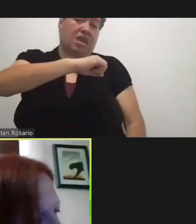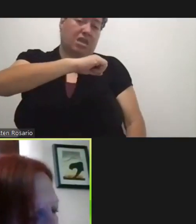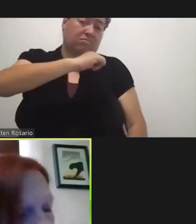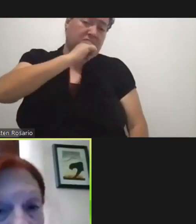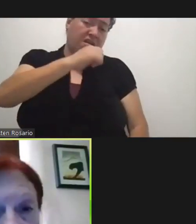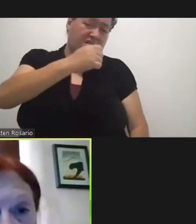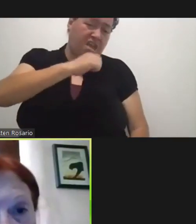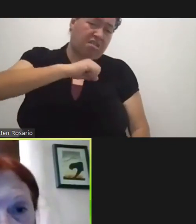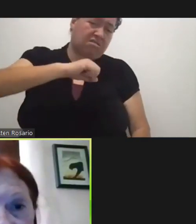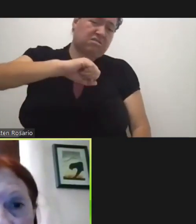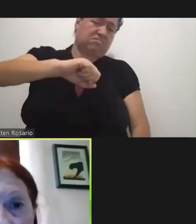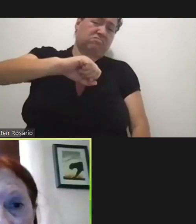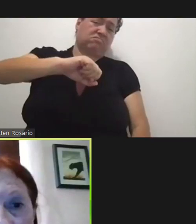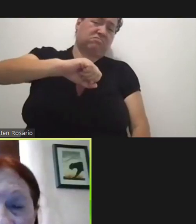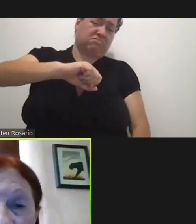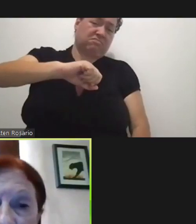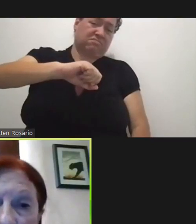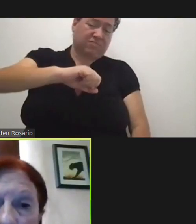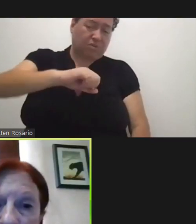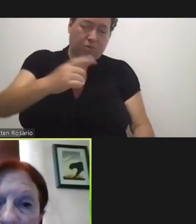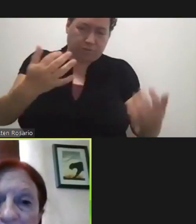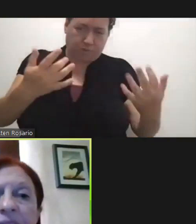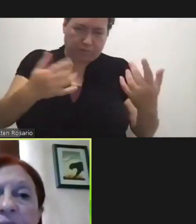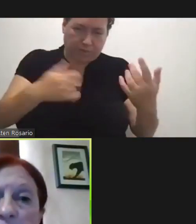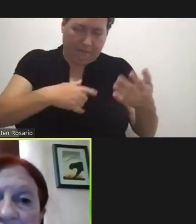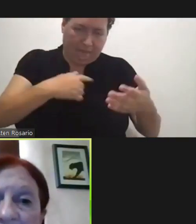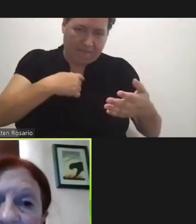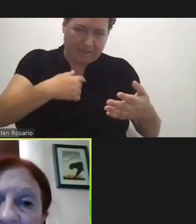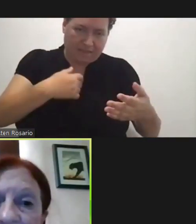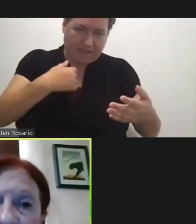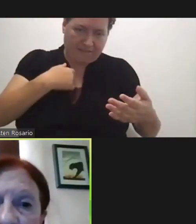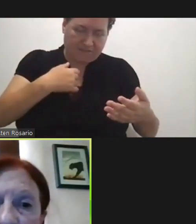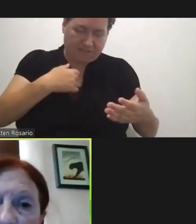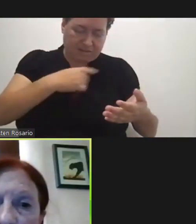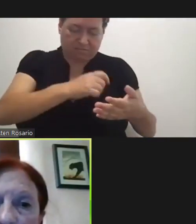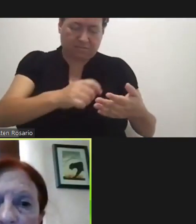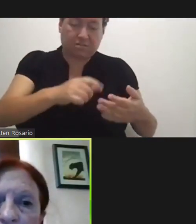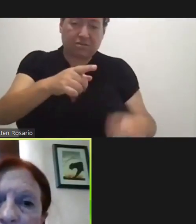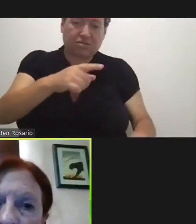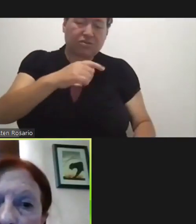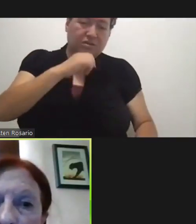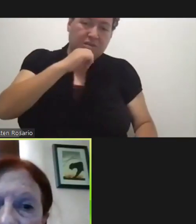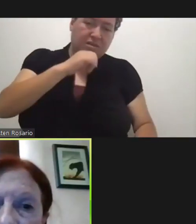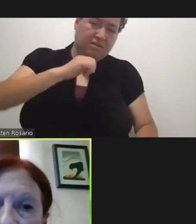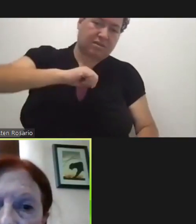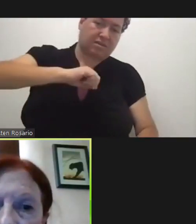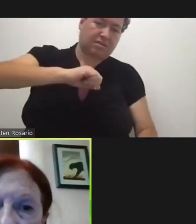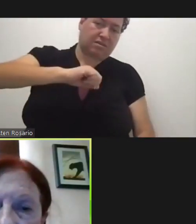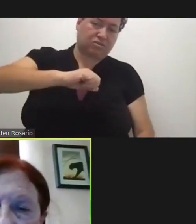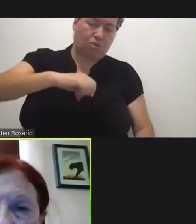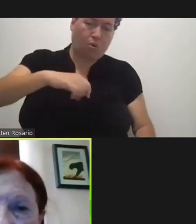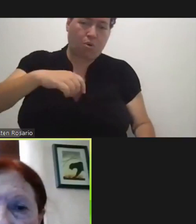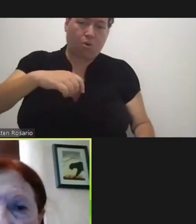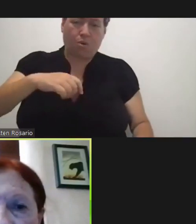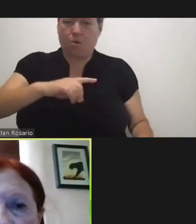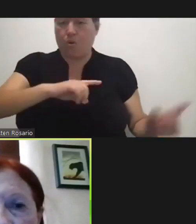I'm Looking For The Exact Quote I Have It But Basically You Wouldn't Hesitate To Go Back To